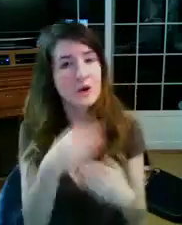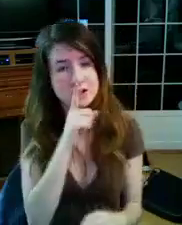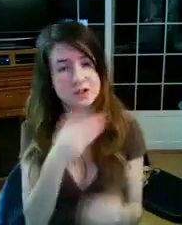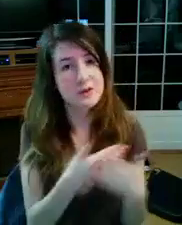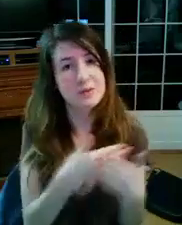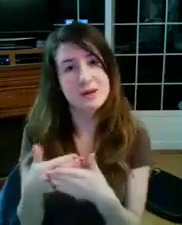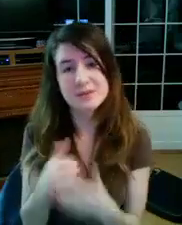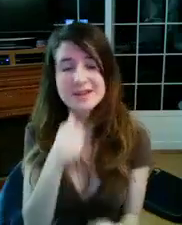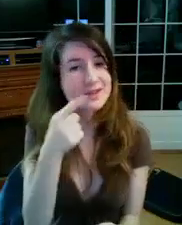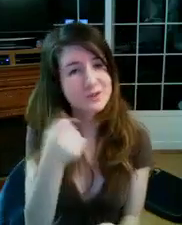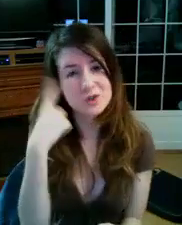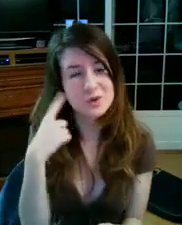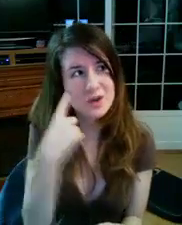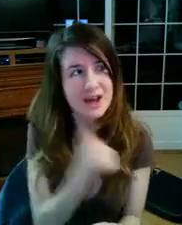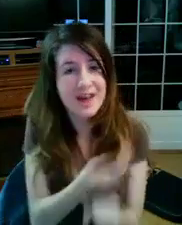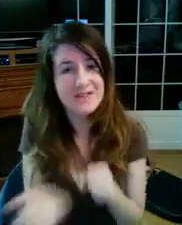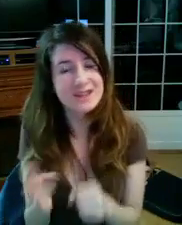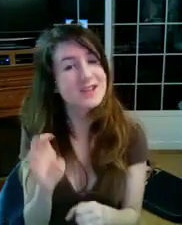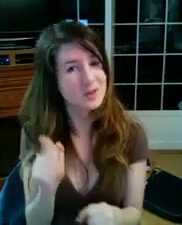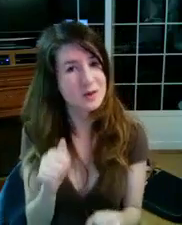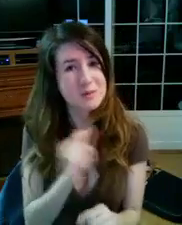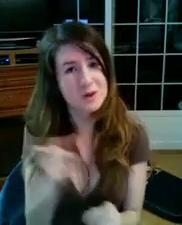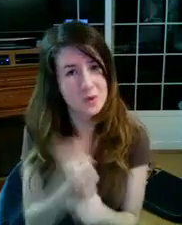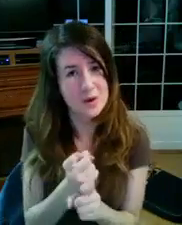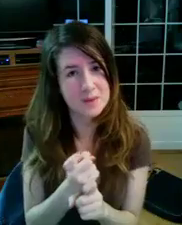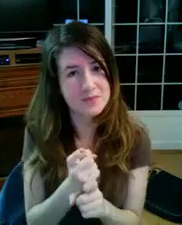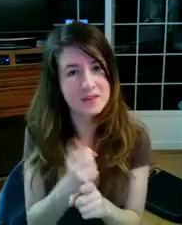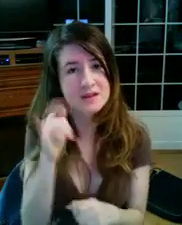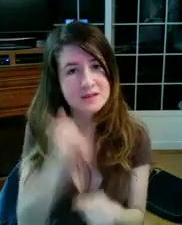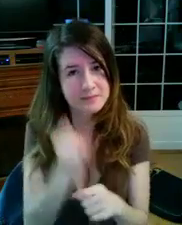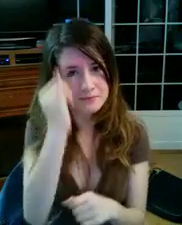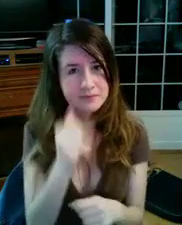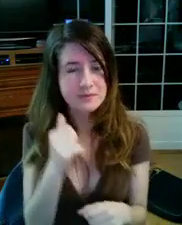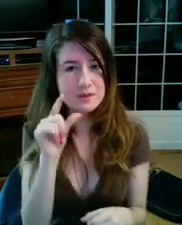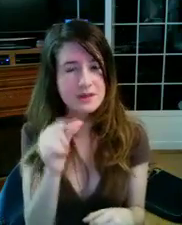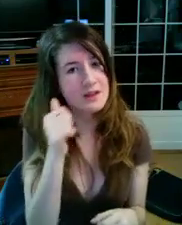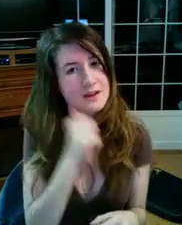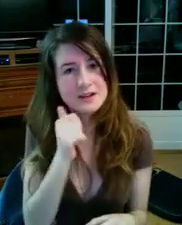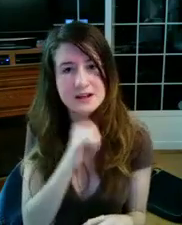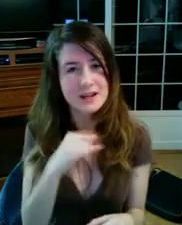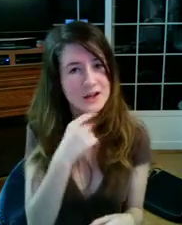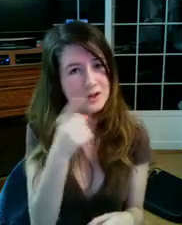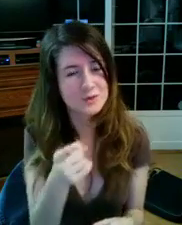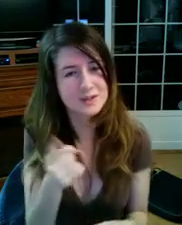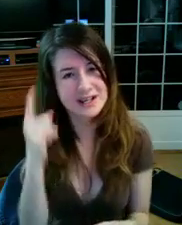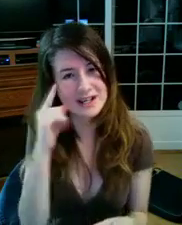what's little baby, don't you cry, everything's gonna be alright, stick your head up with a buck, little lady, I told ya,